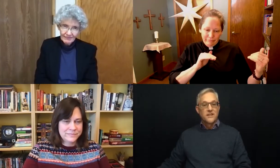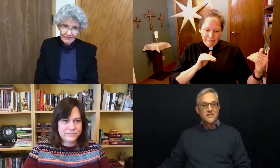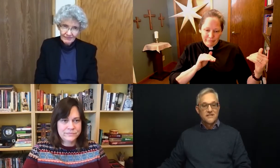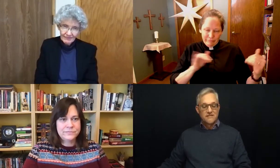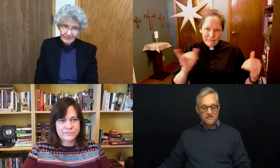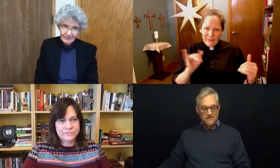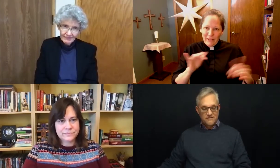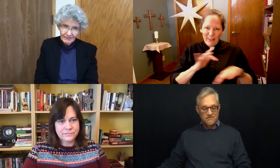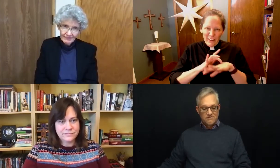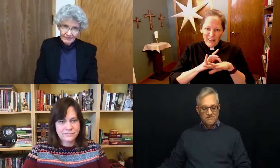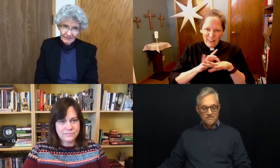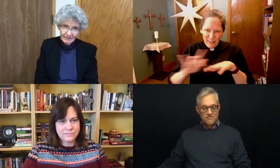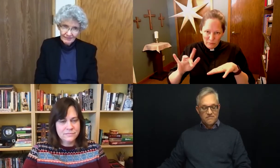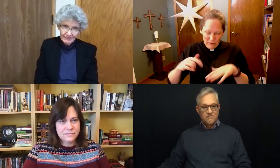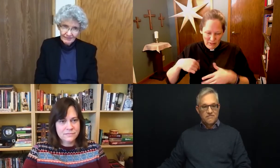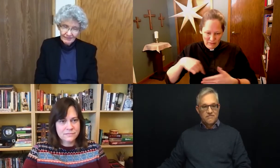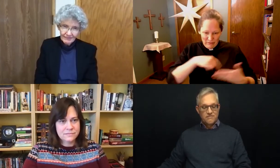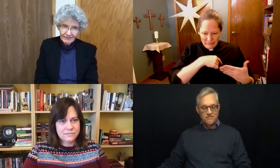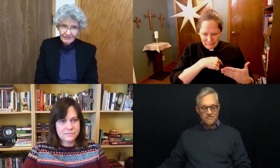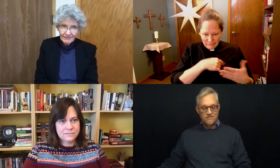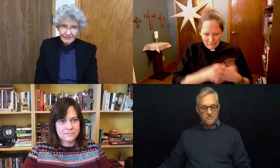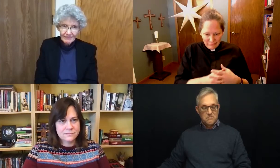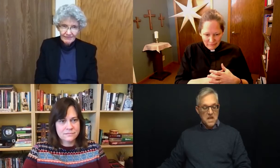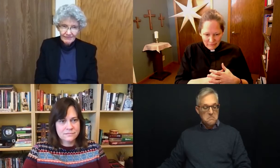empty,